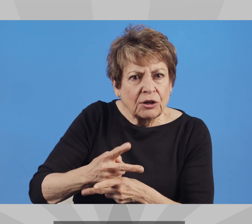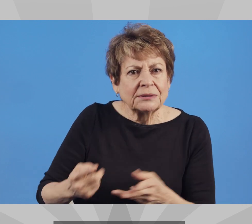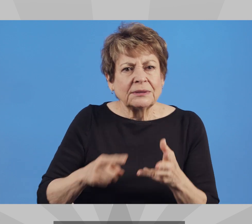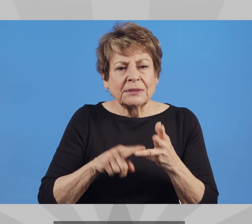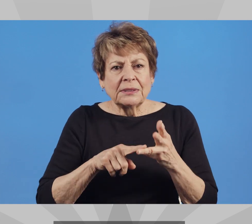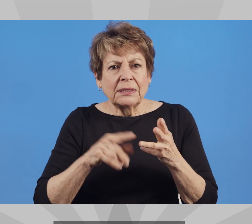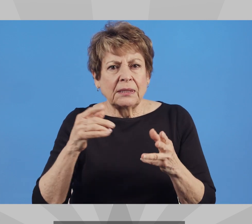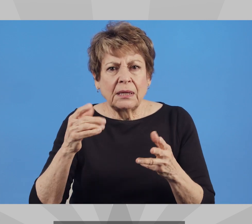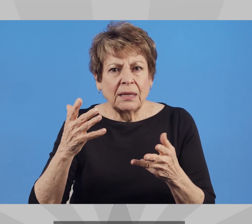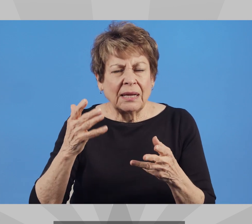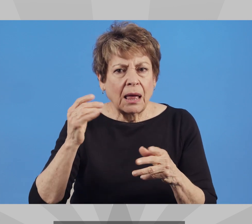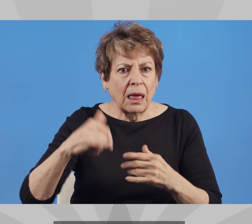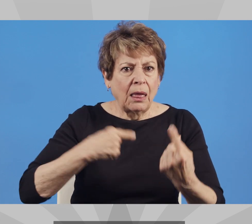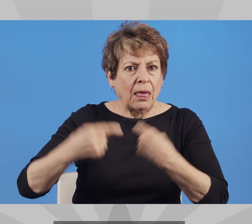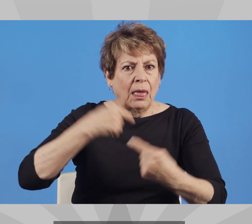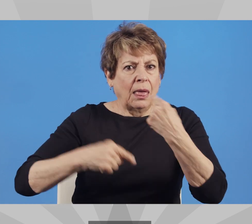seem to be the priority.